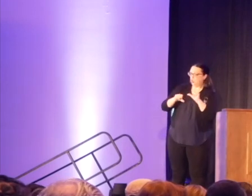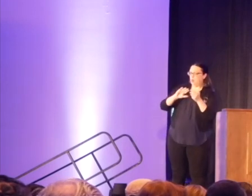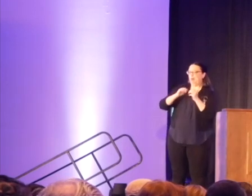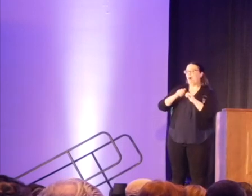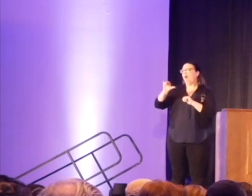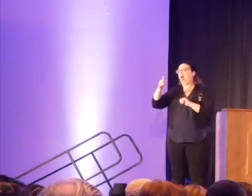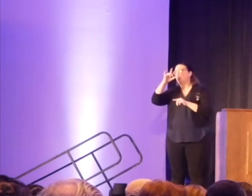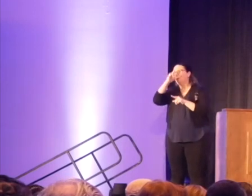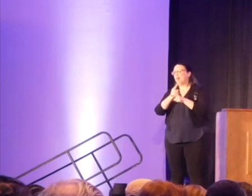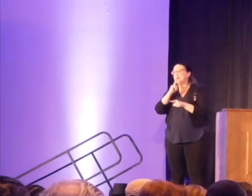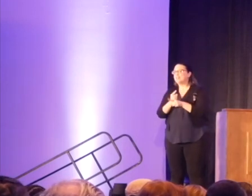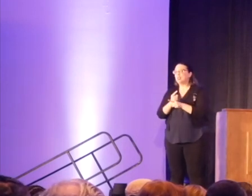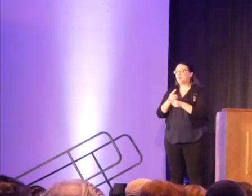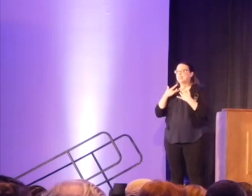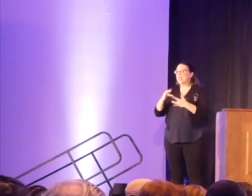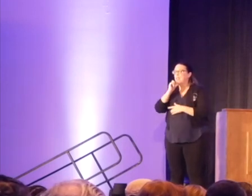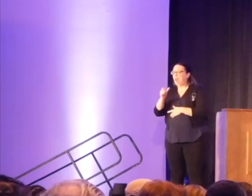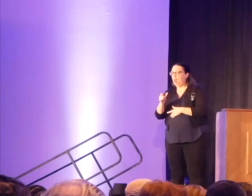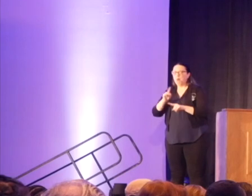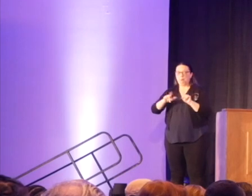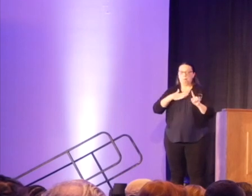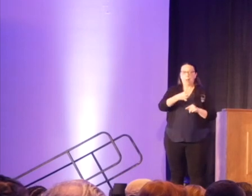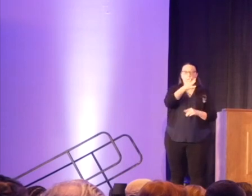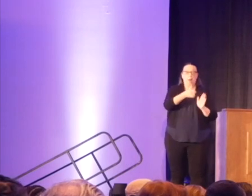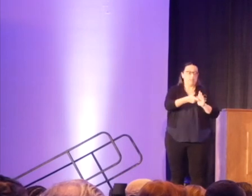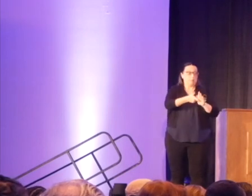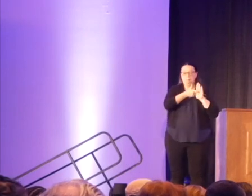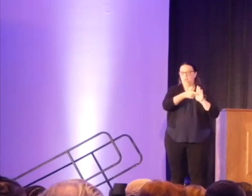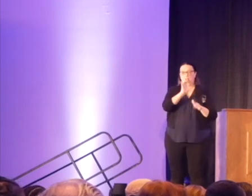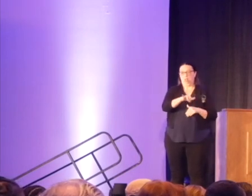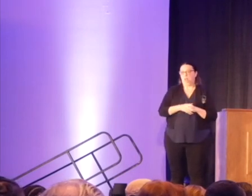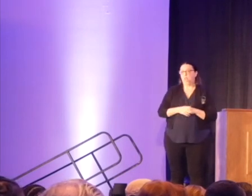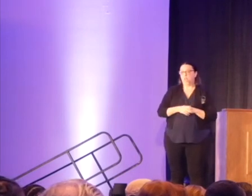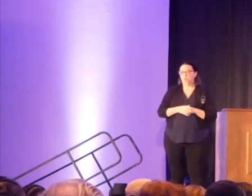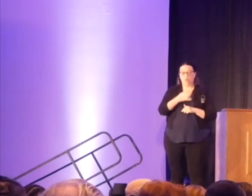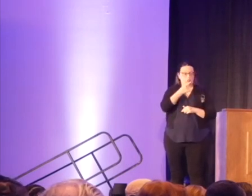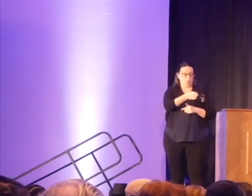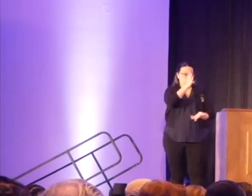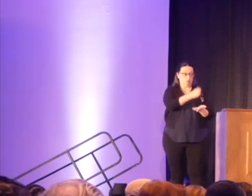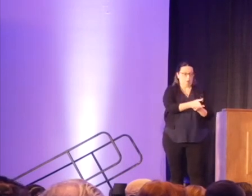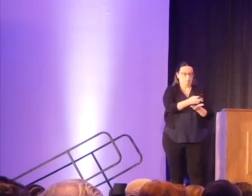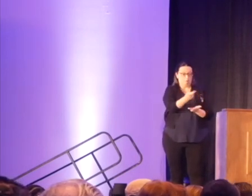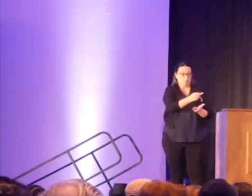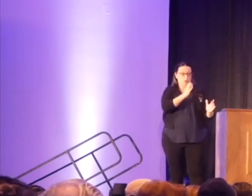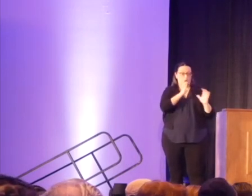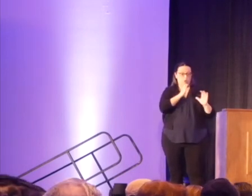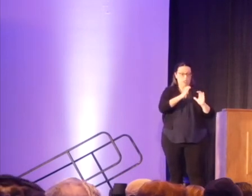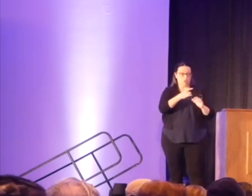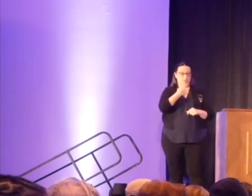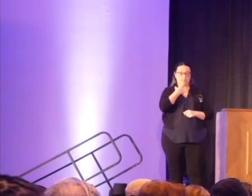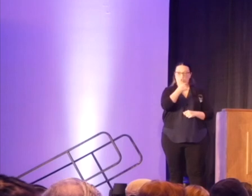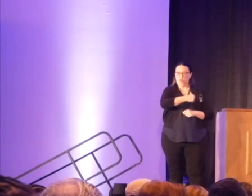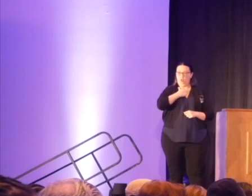other brothers and sisters not treating each other, but my mom demanded that in our household. She demanded that we stop and have the conversation with each